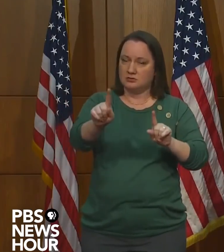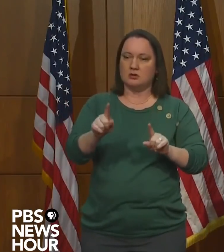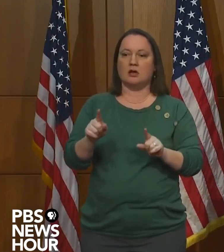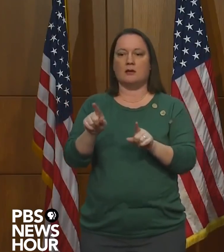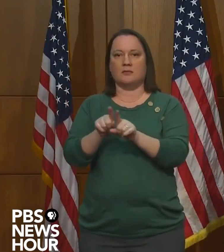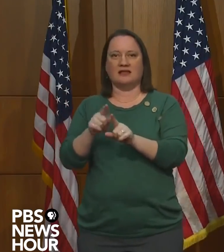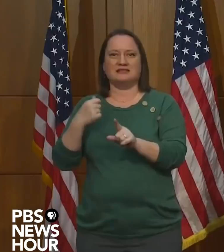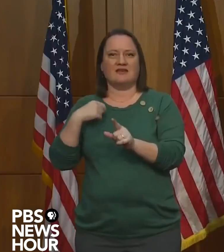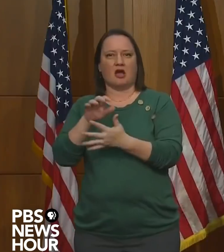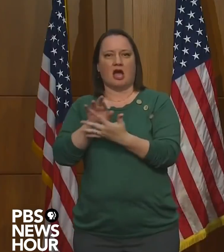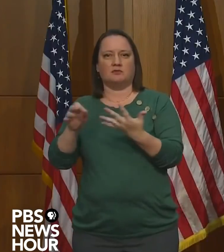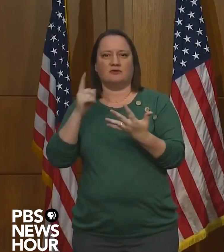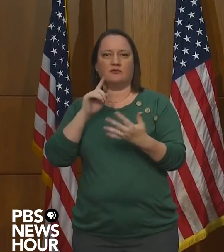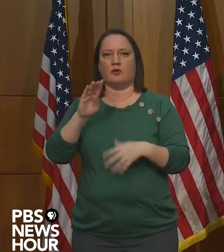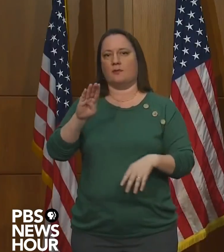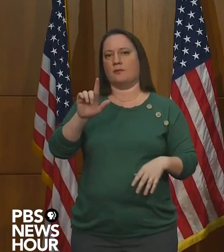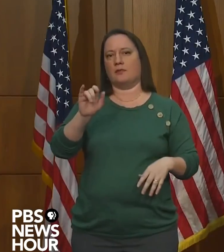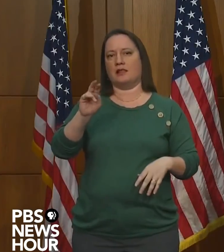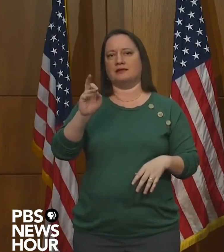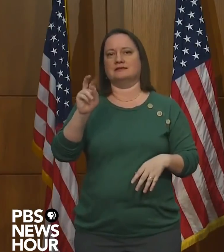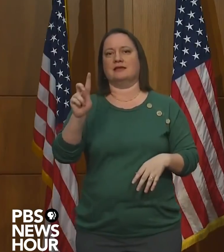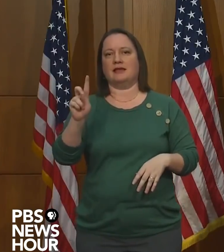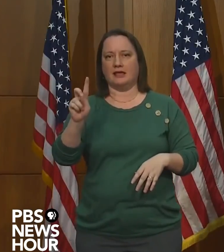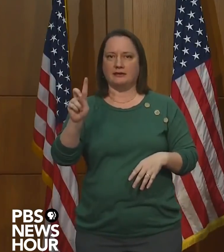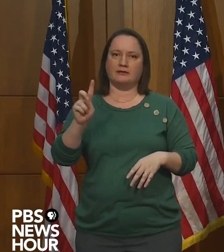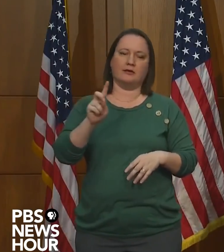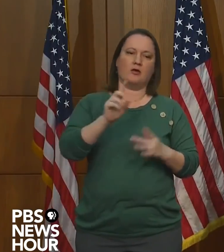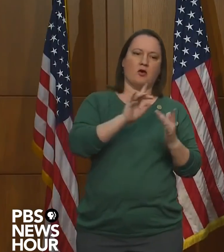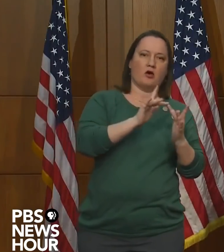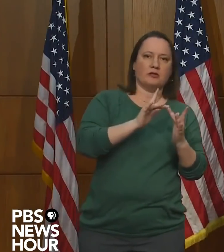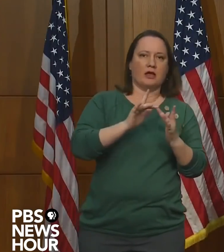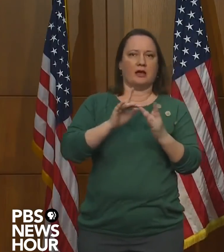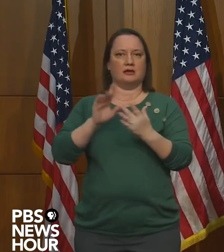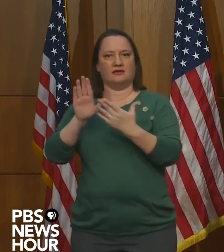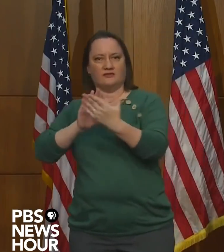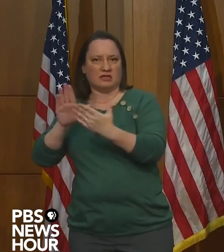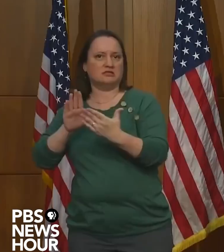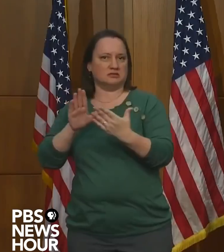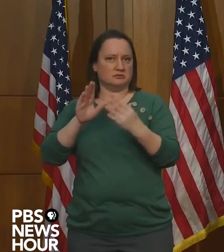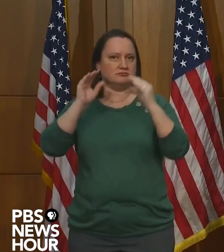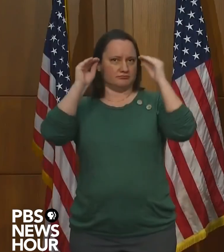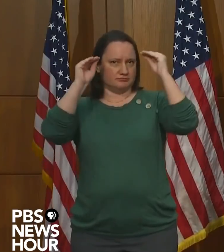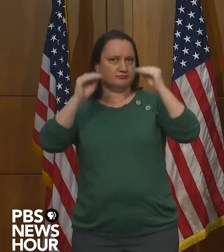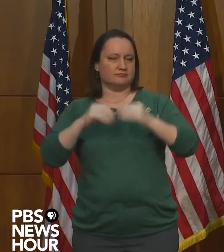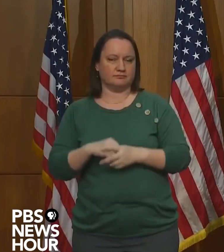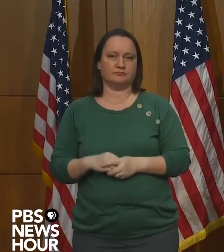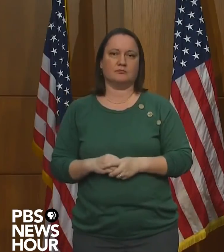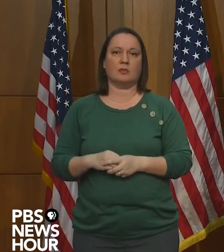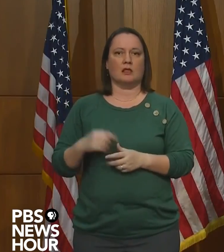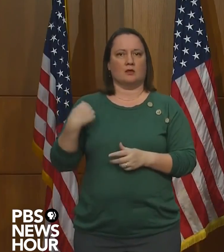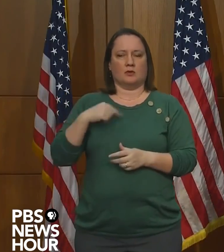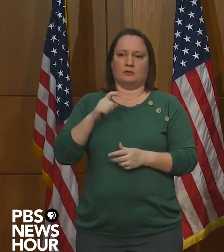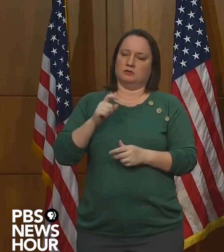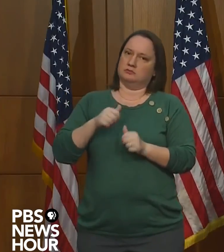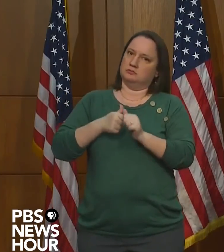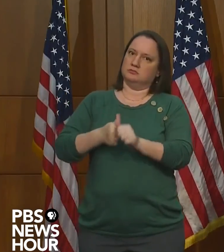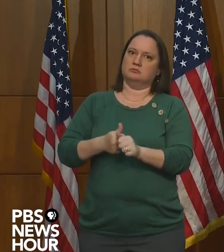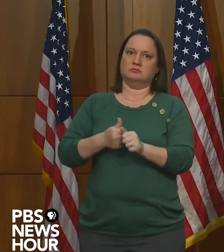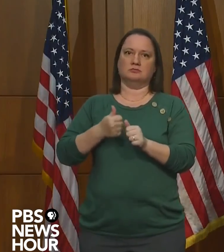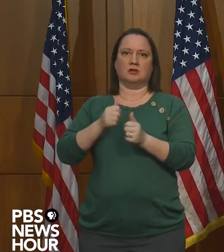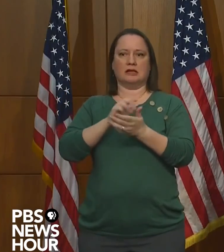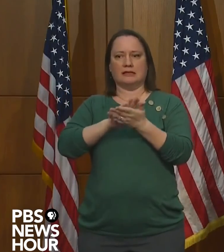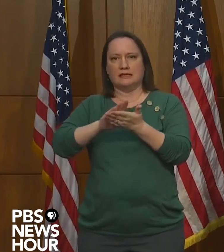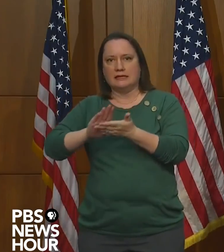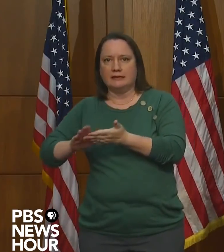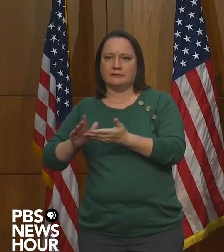In all phases, schools are expected to follow the CDC school guidance strategies for protecting the health of staff and students, cleaning